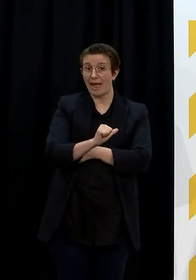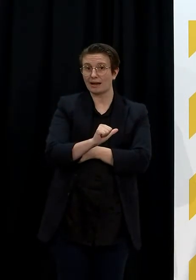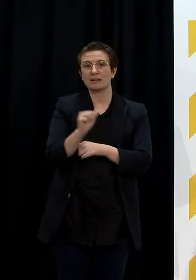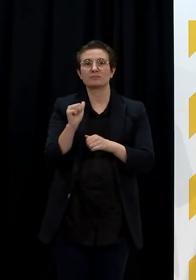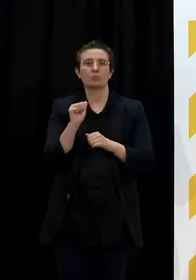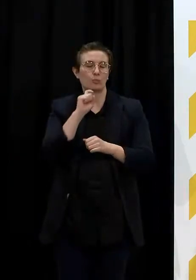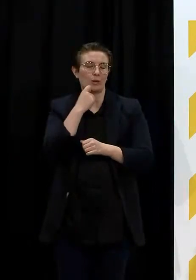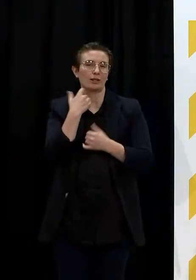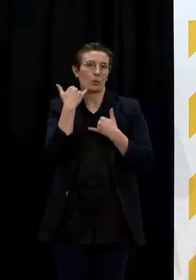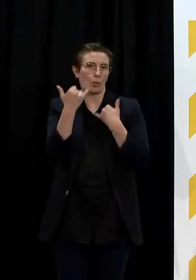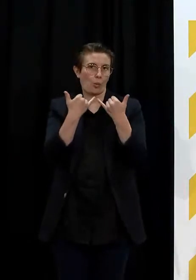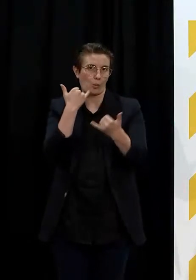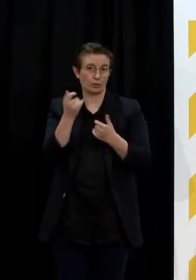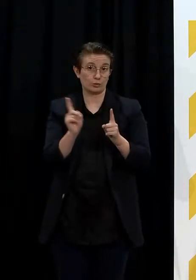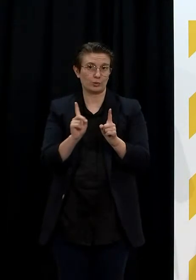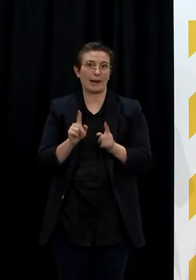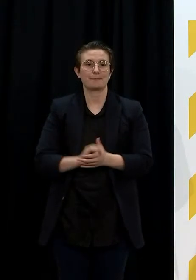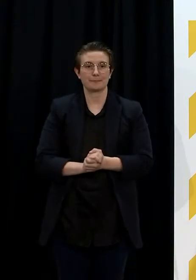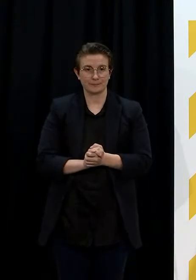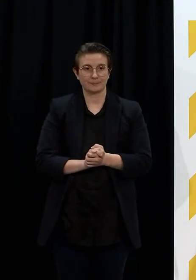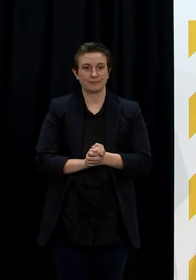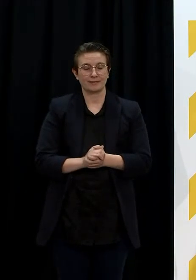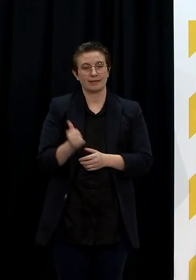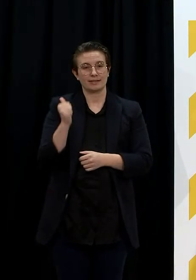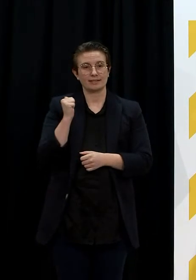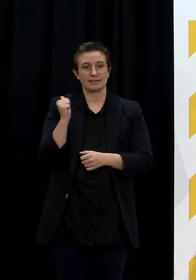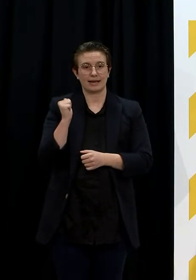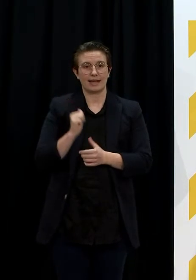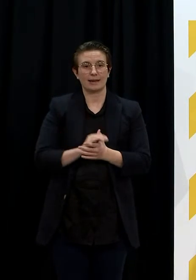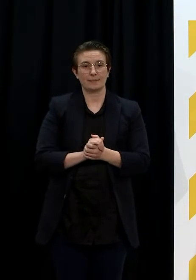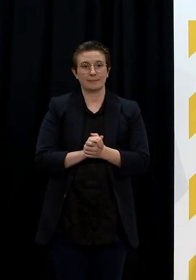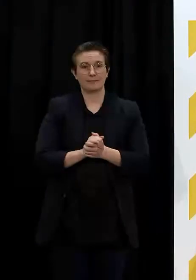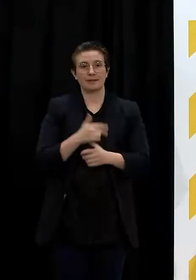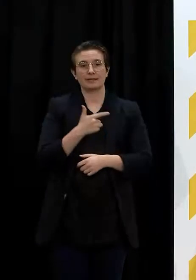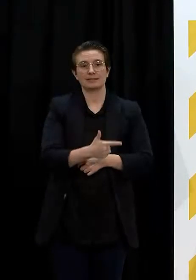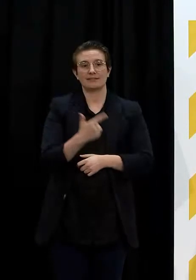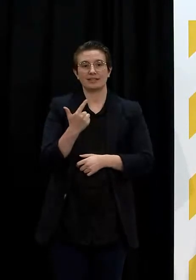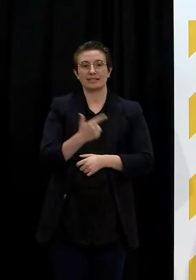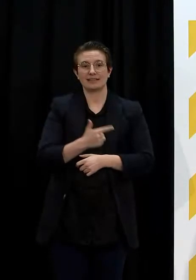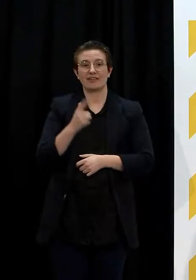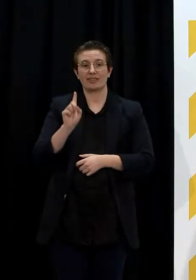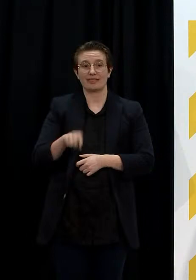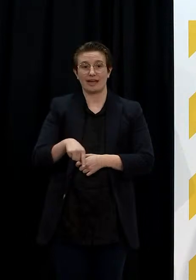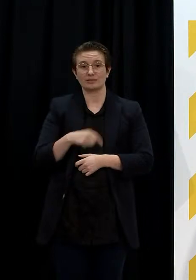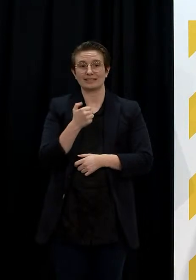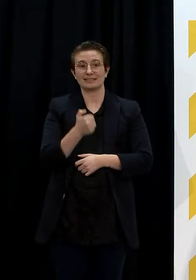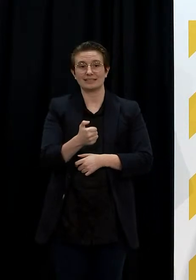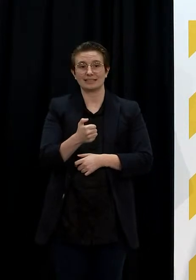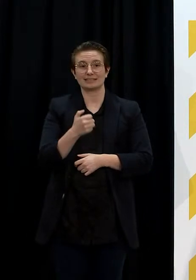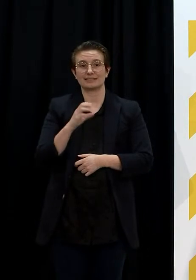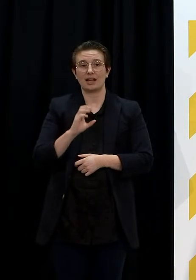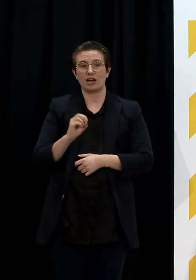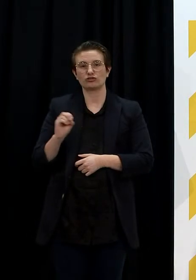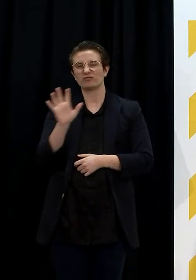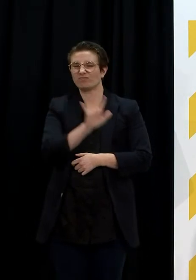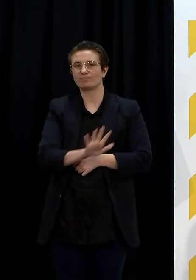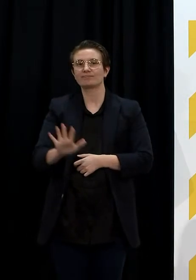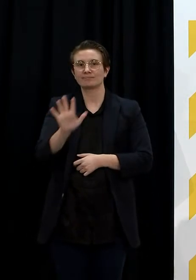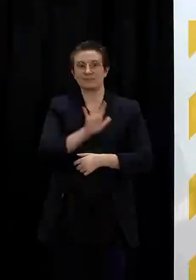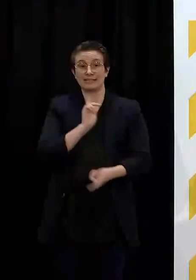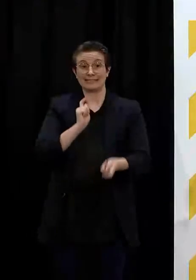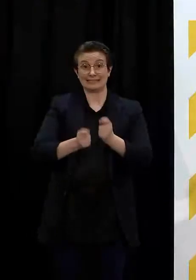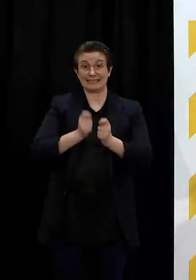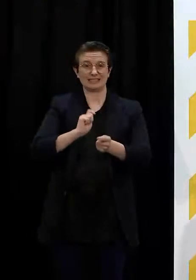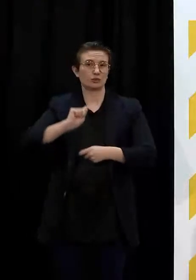Yesterday, there were 17,683 tests processed nationwide. There were just 6,700